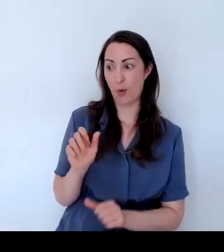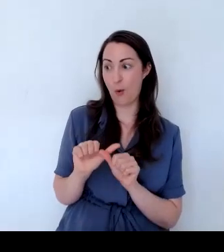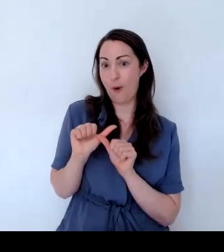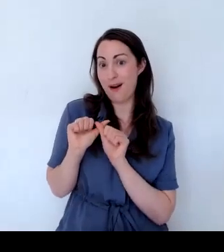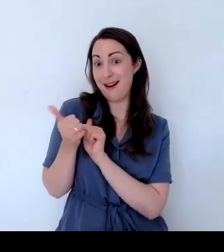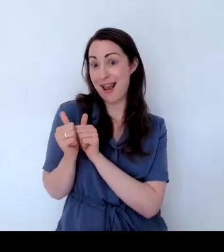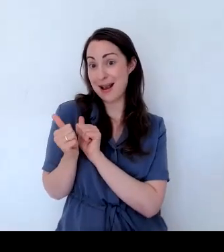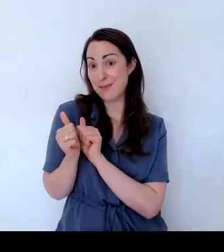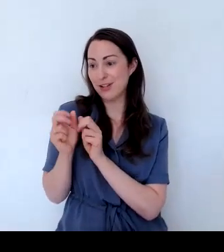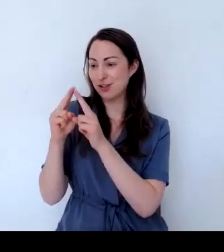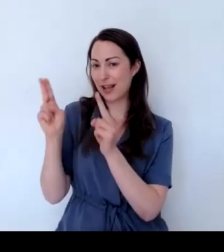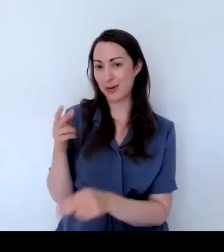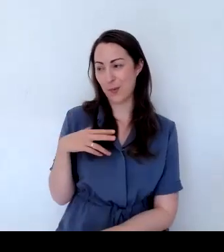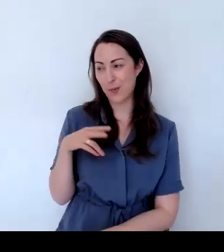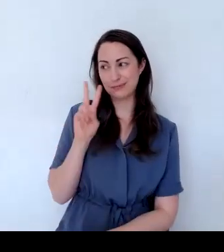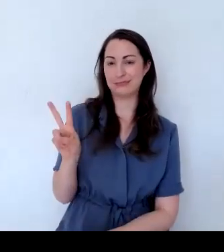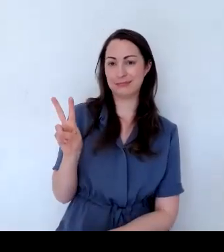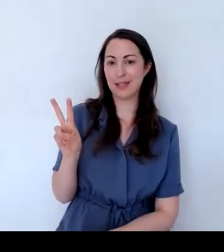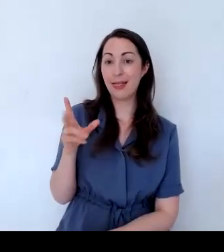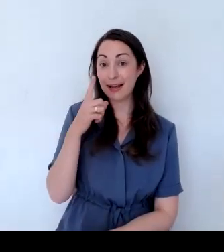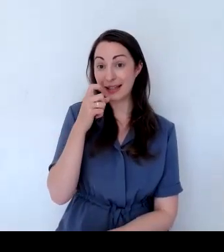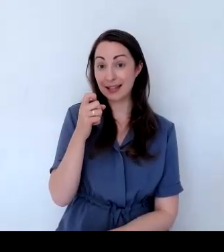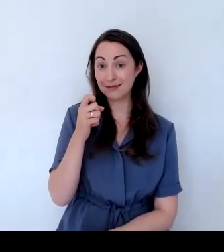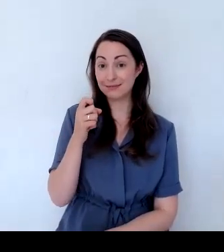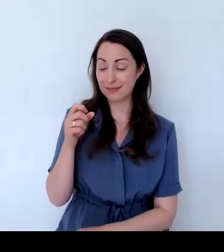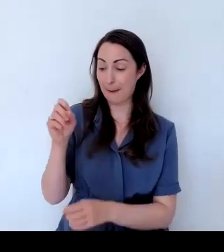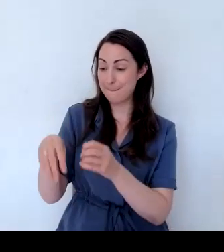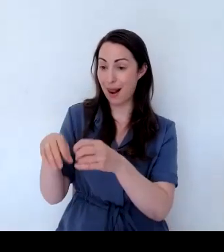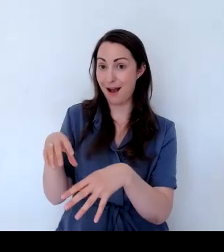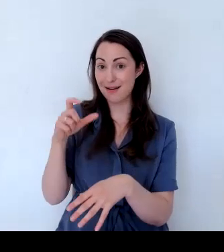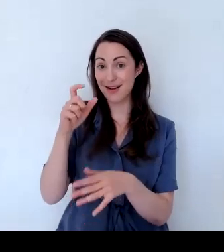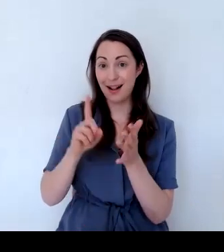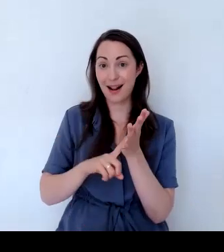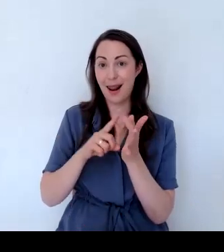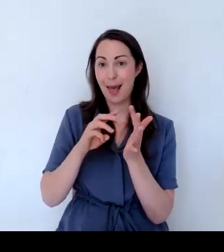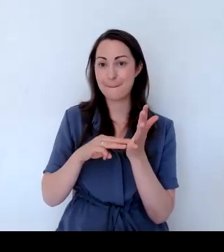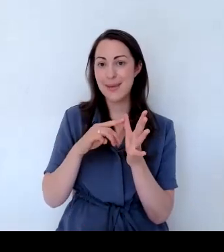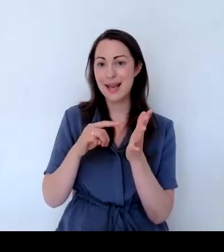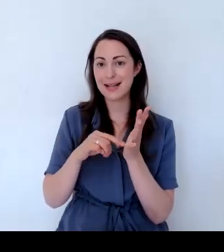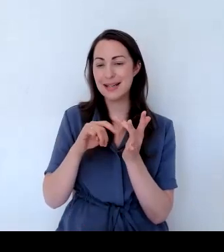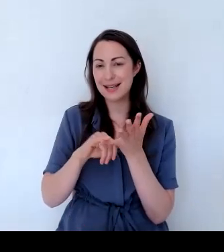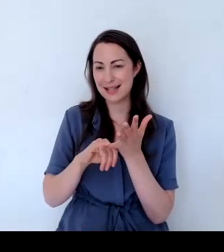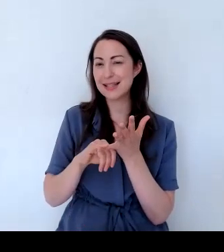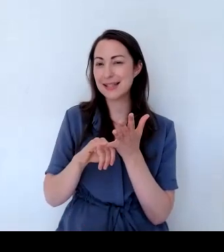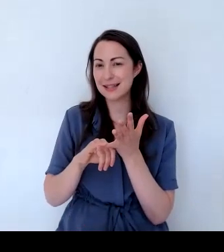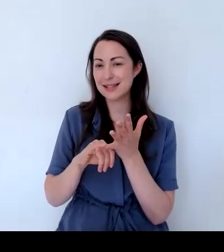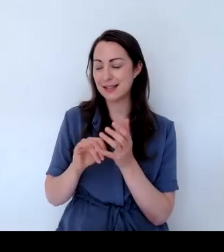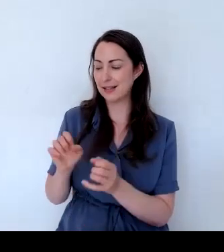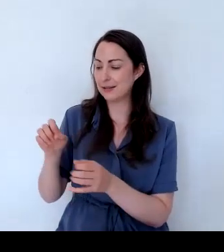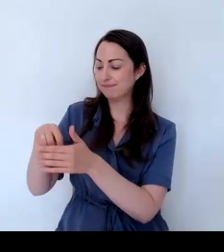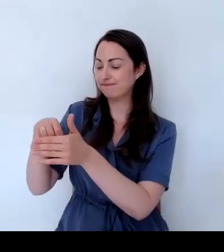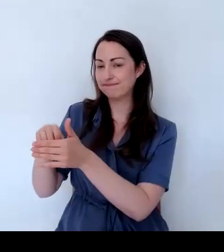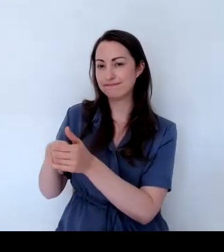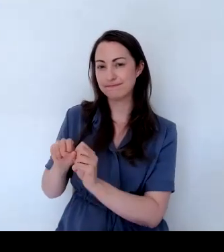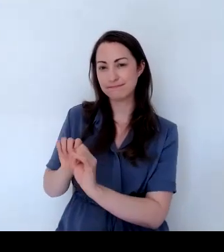that. So Crematus, you know, is lovely. It likes to have a cool set of roots and sunshine